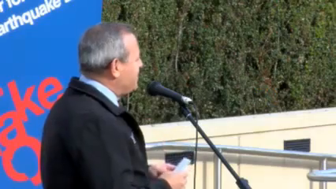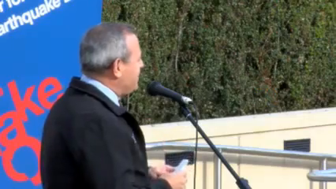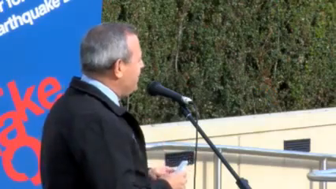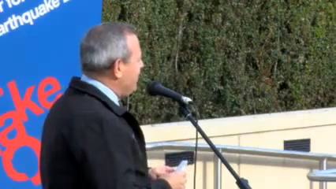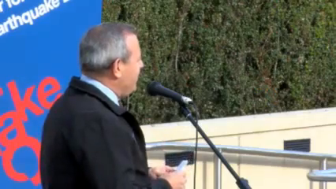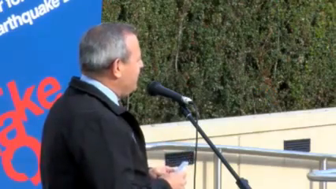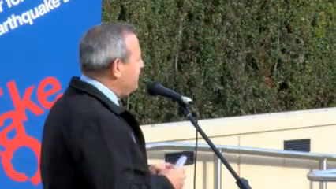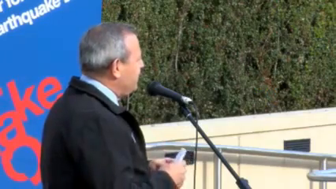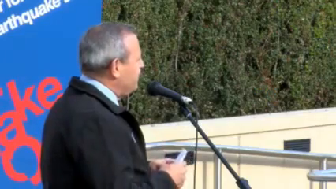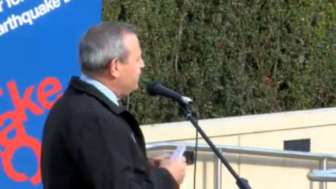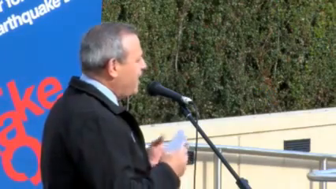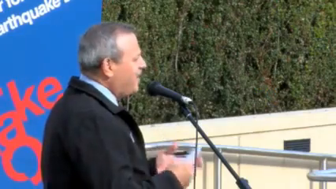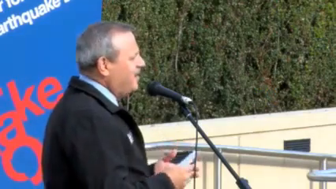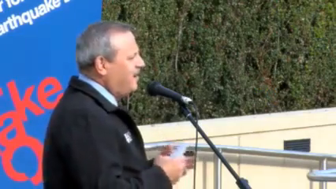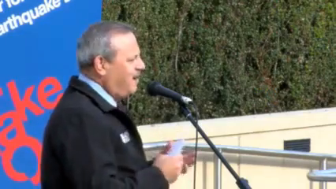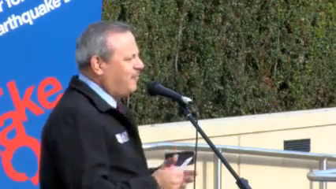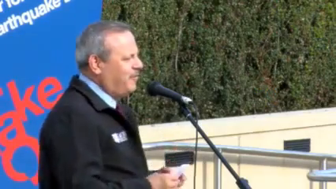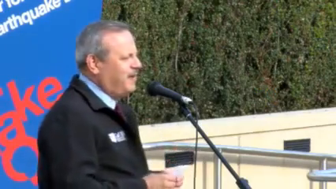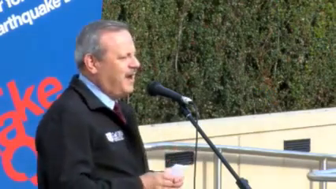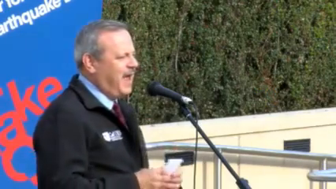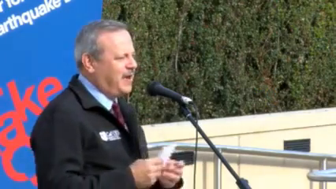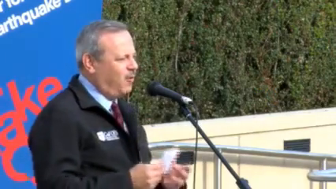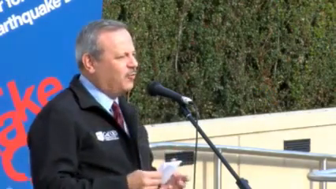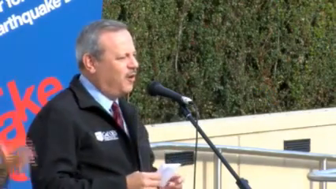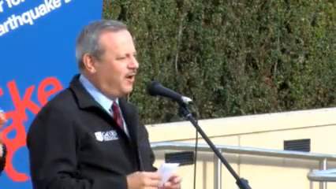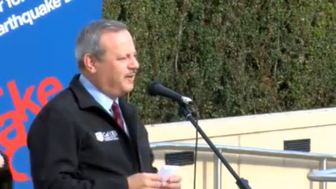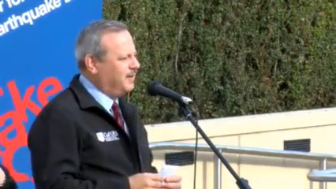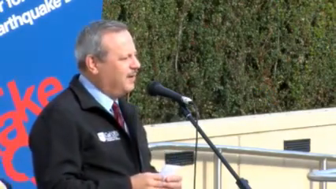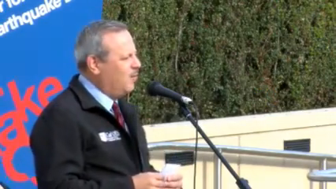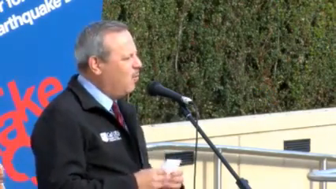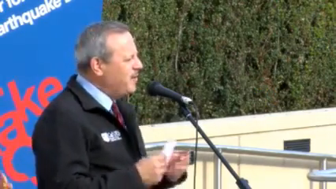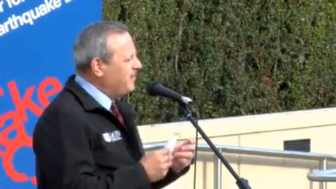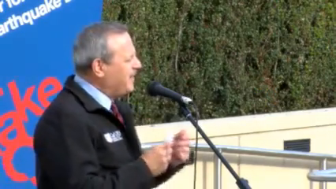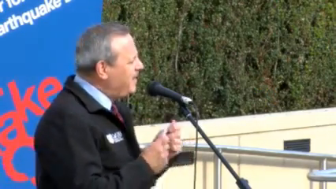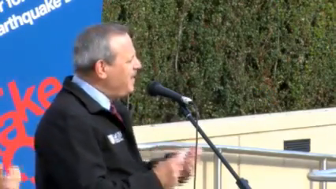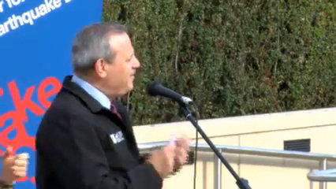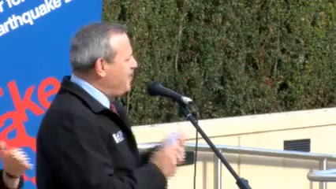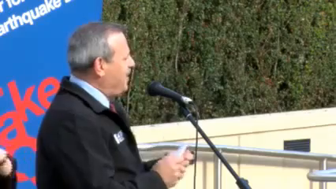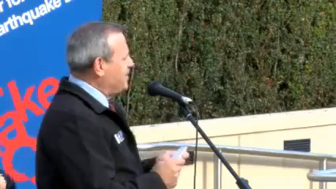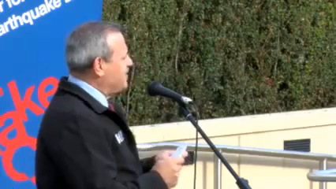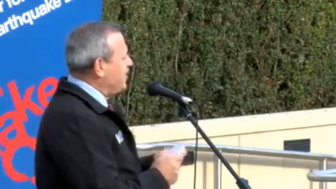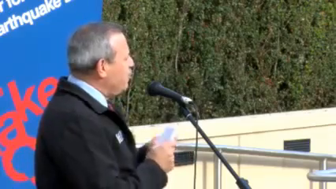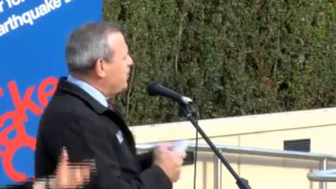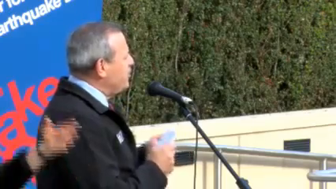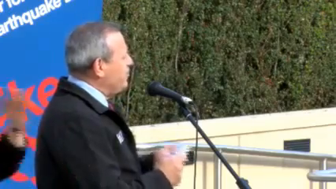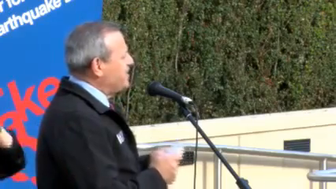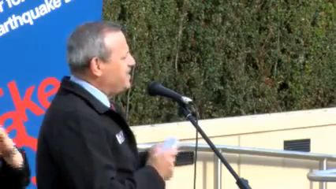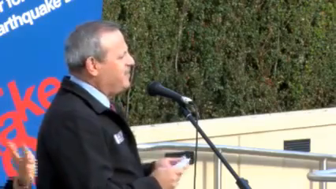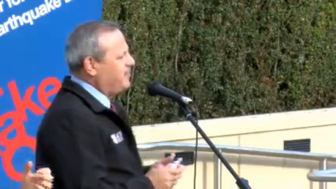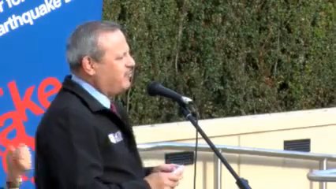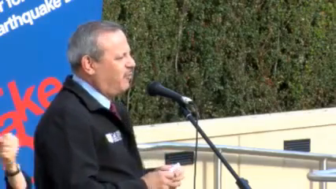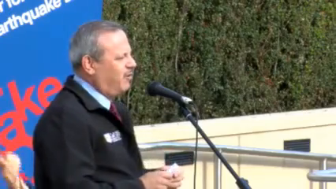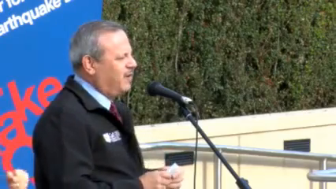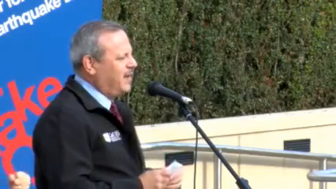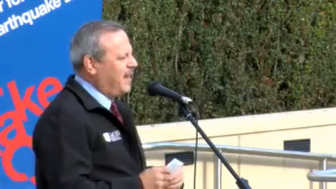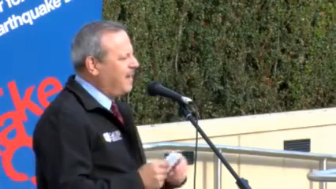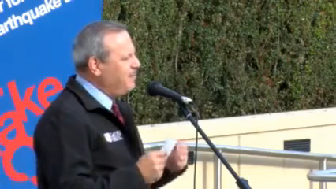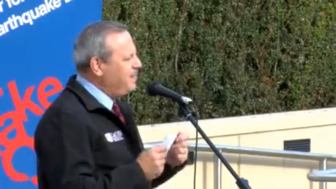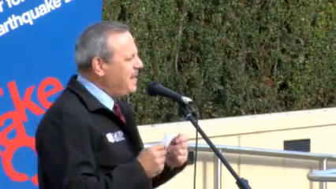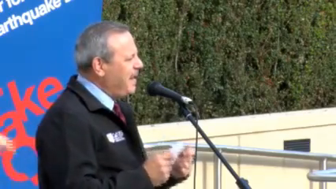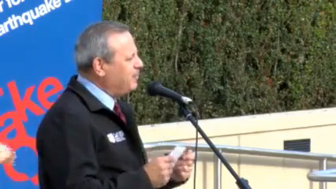practice to duck, cover, and hold on. One of the key things that you can do as an individual